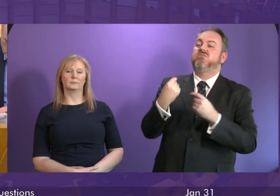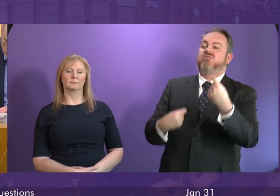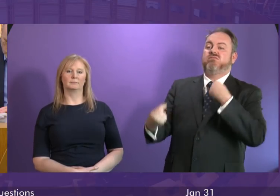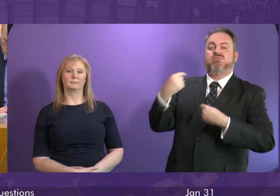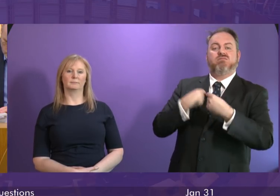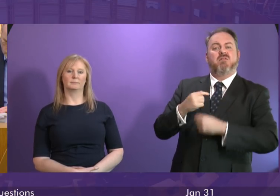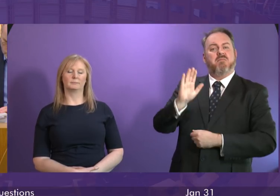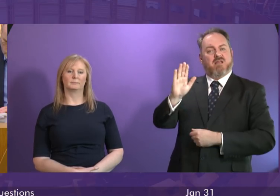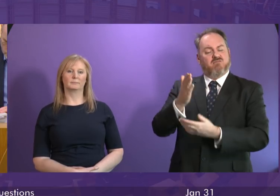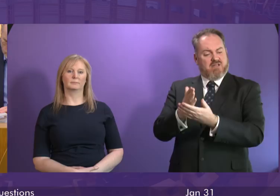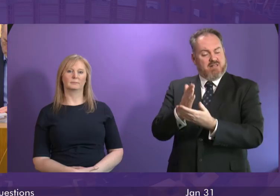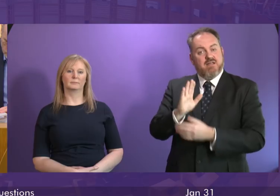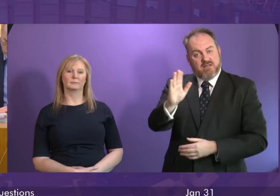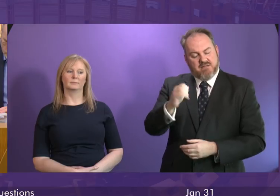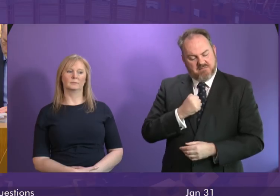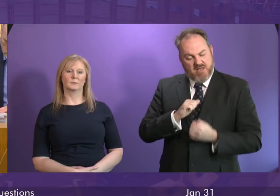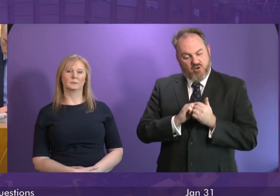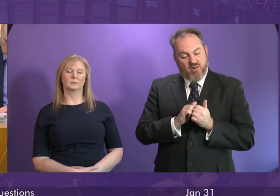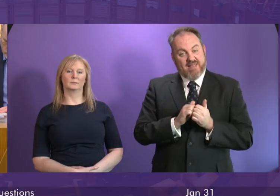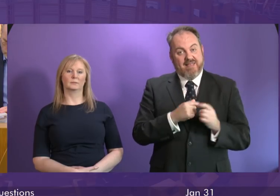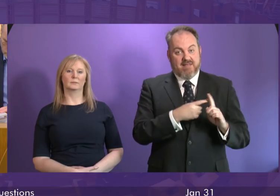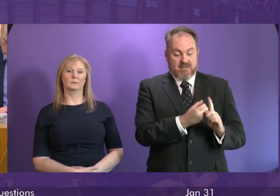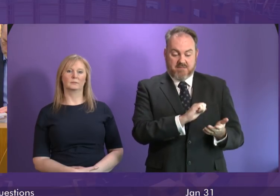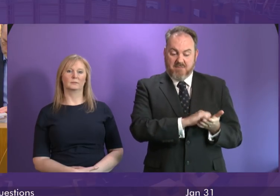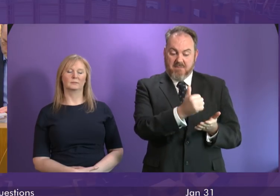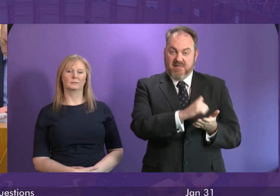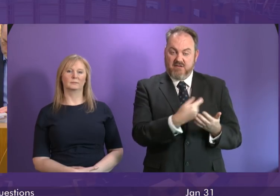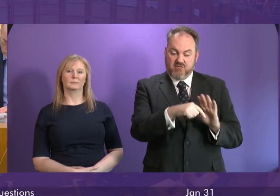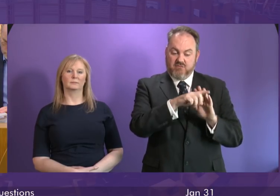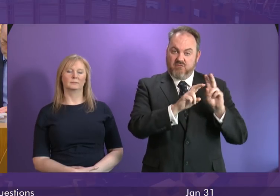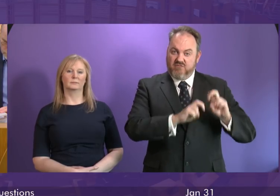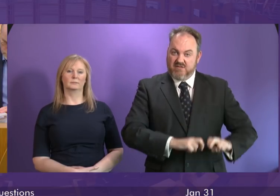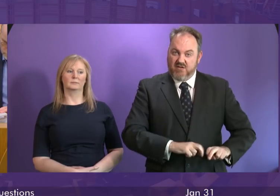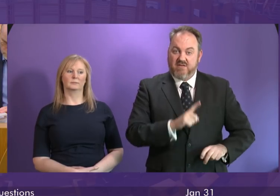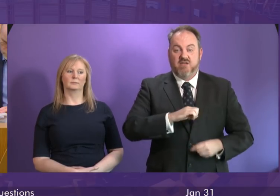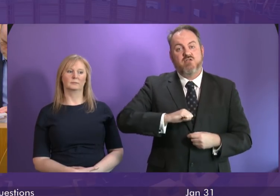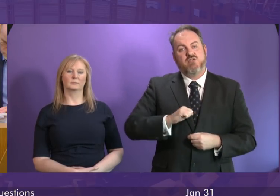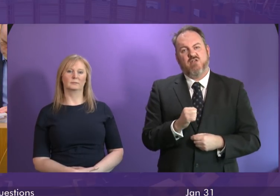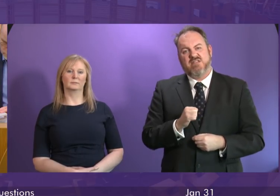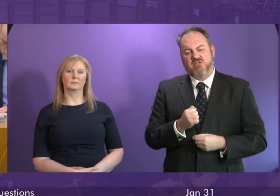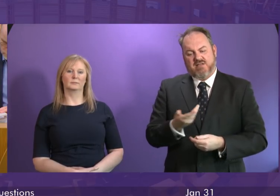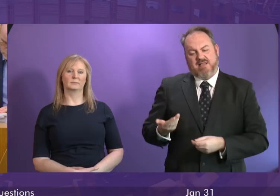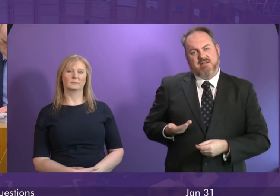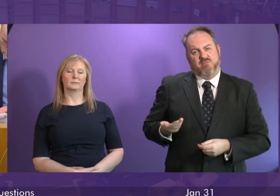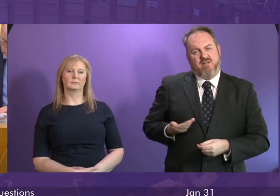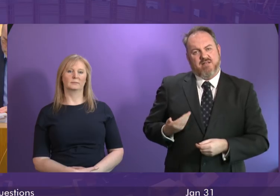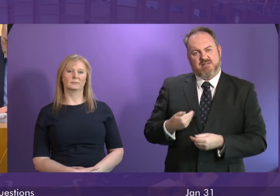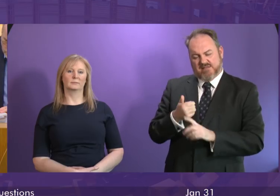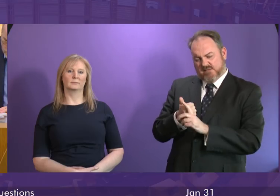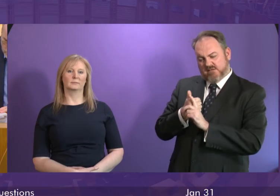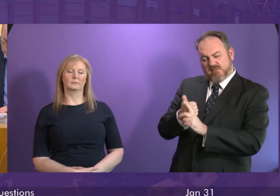my colleague Mr Greer has published research showing that Scottish Enterprise is providing bespoke services to that company